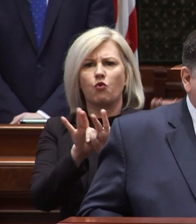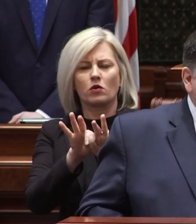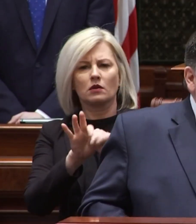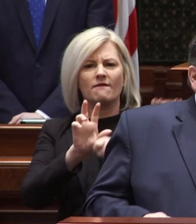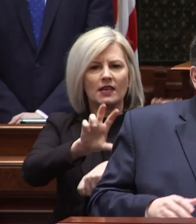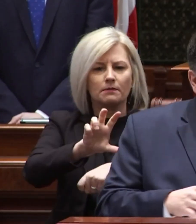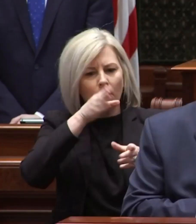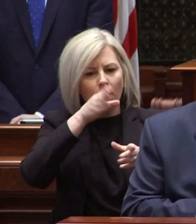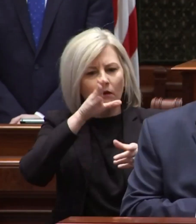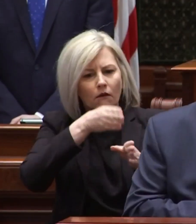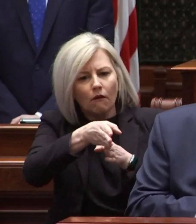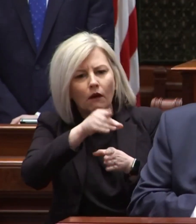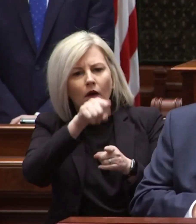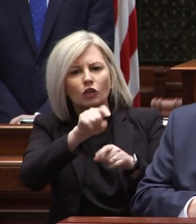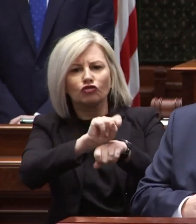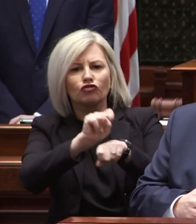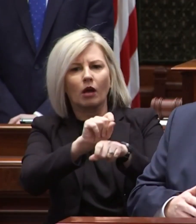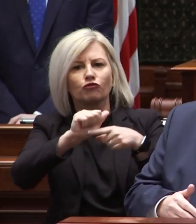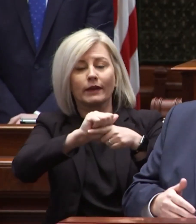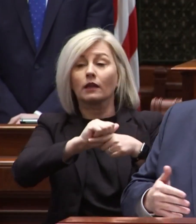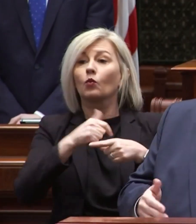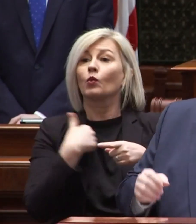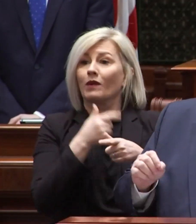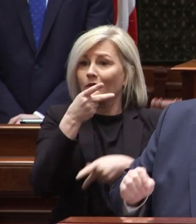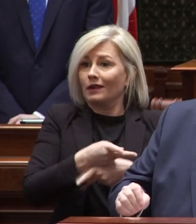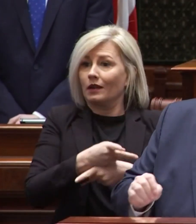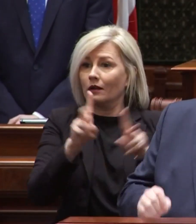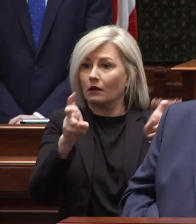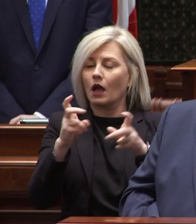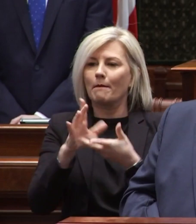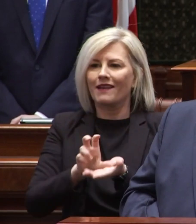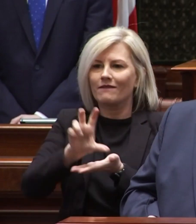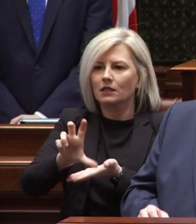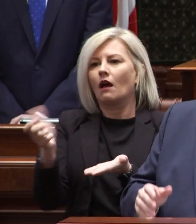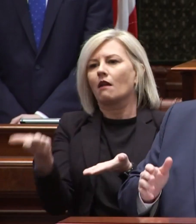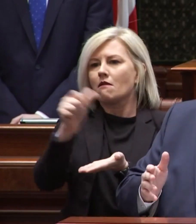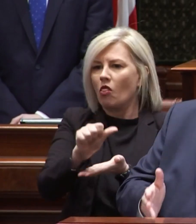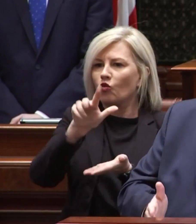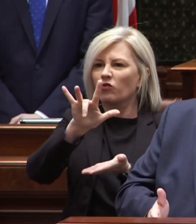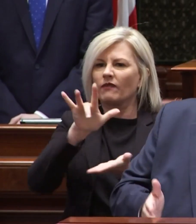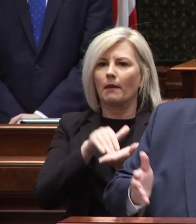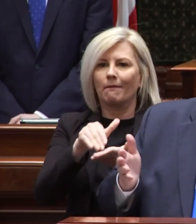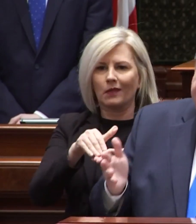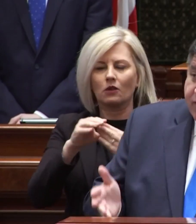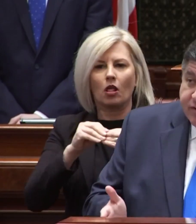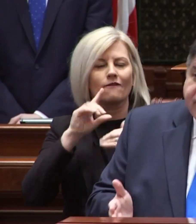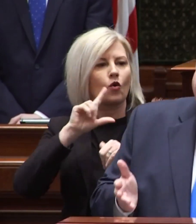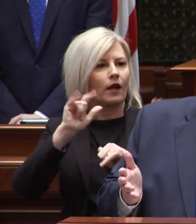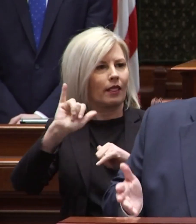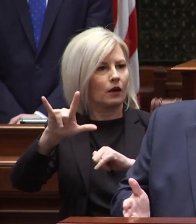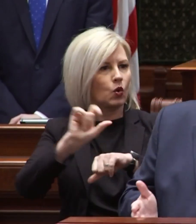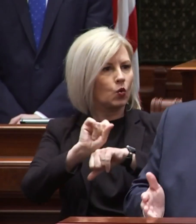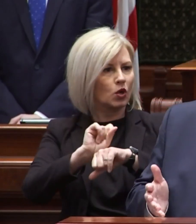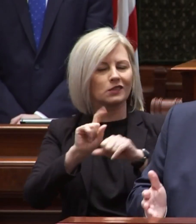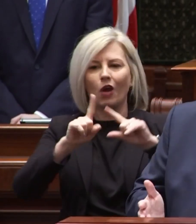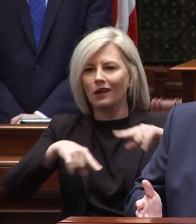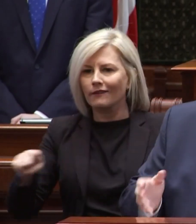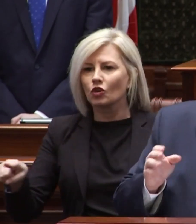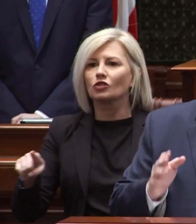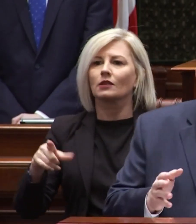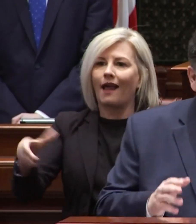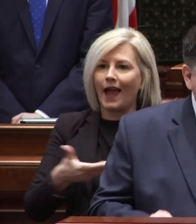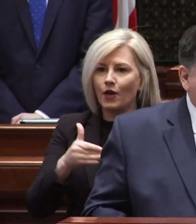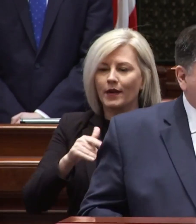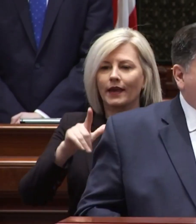job training let's hold on to that title by investing another 25 million dollars into illinois works for diverse hiring in the